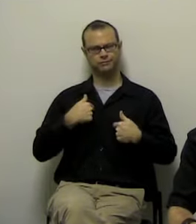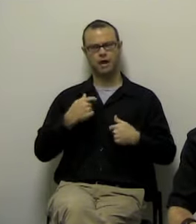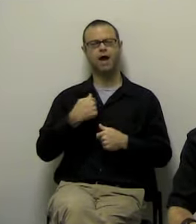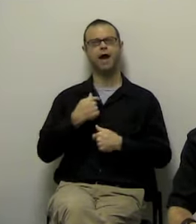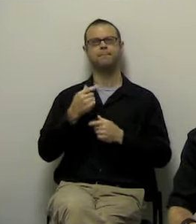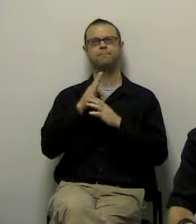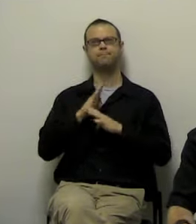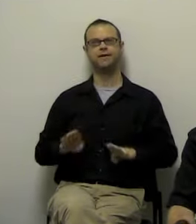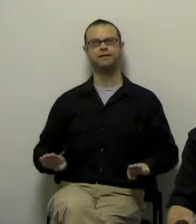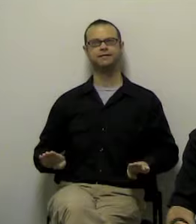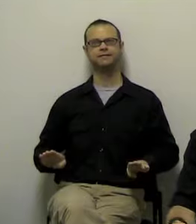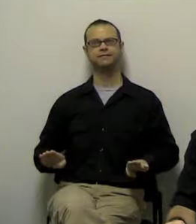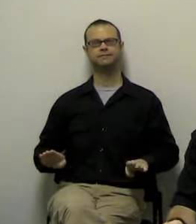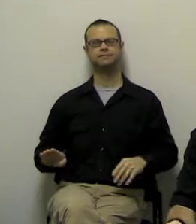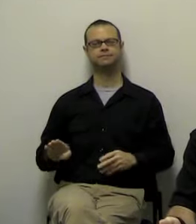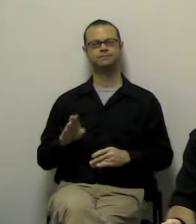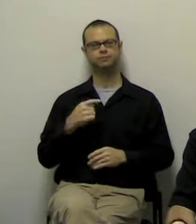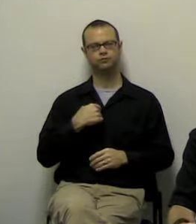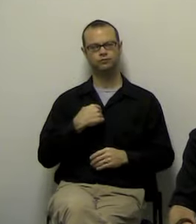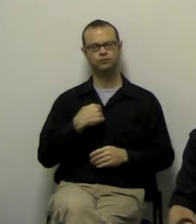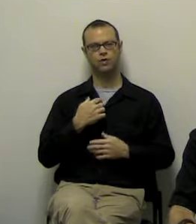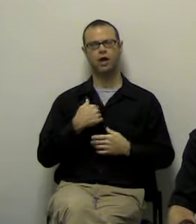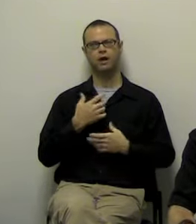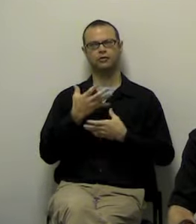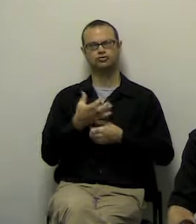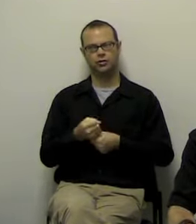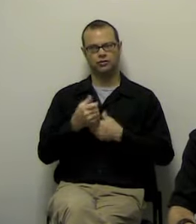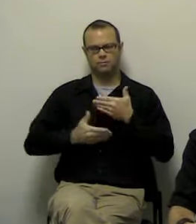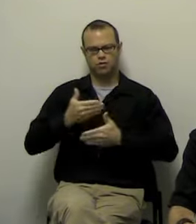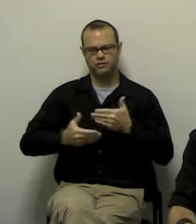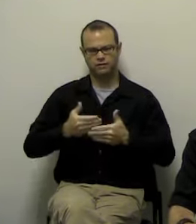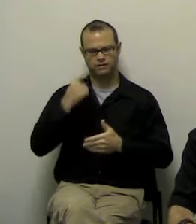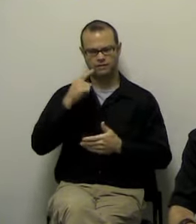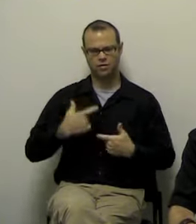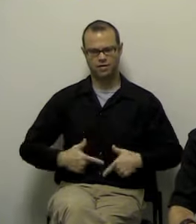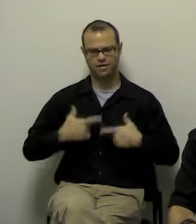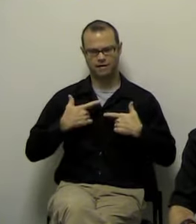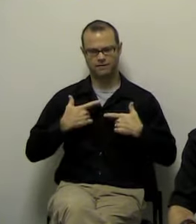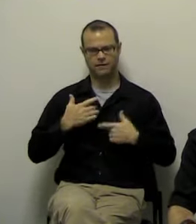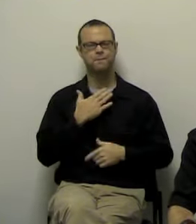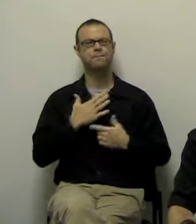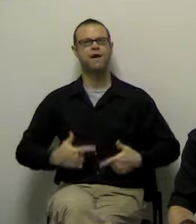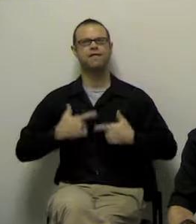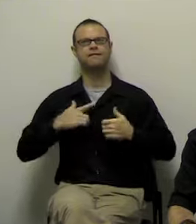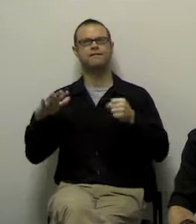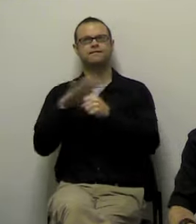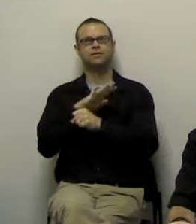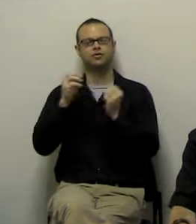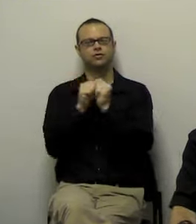I trust in the process of life. My life is filled with joy. I choose to